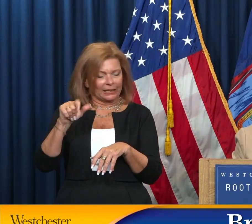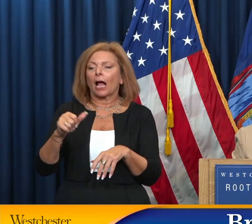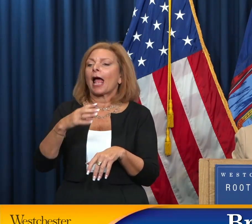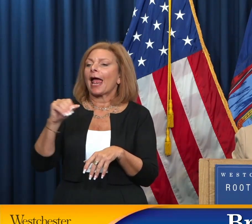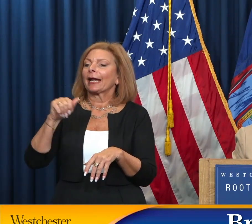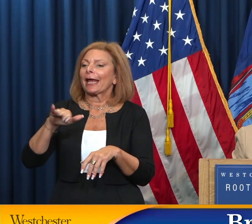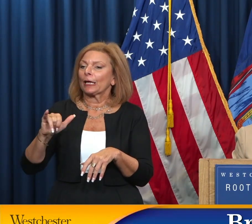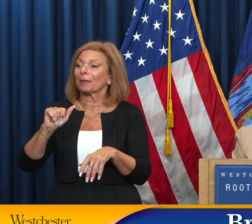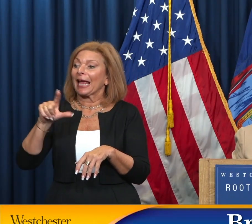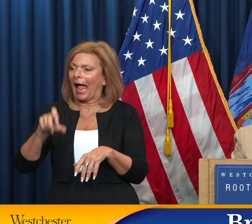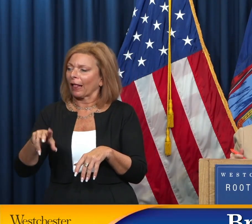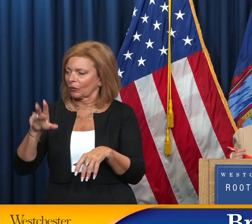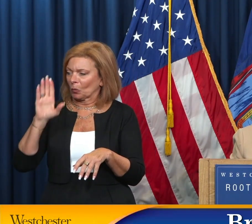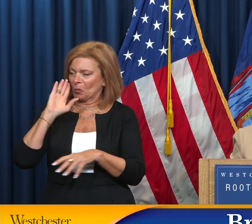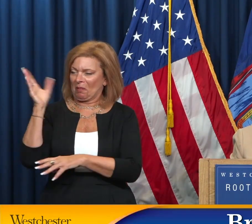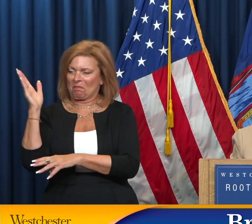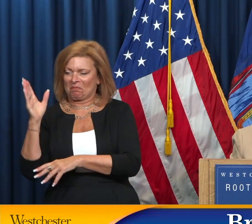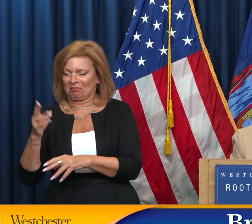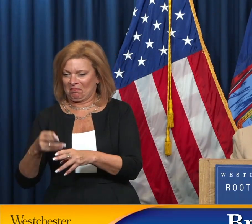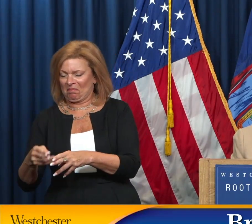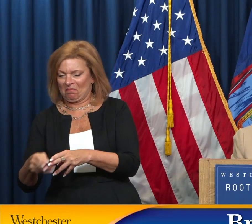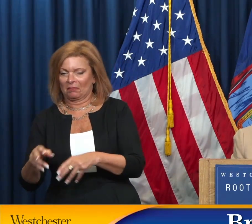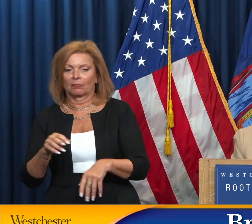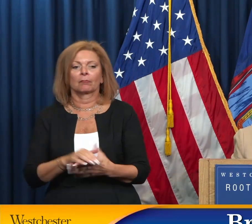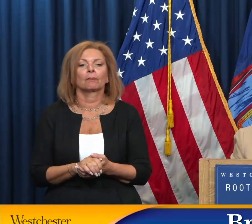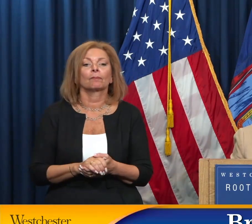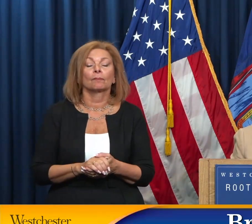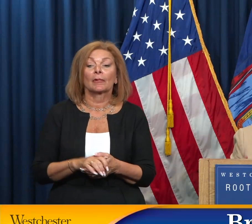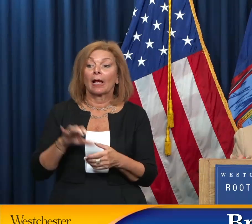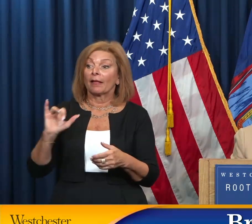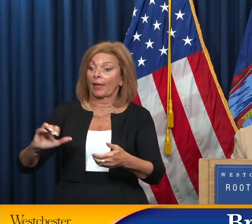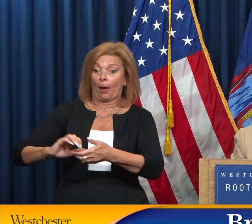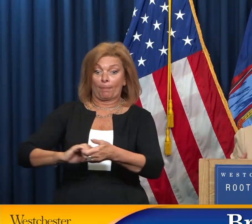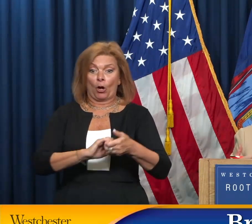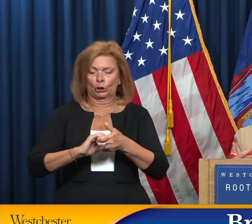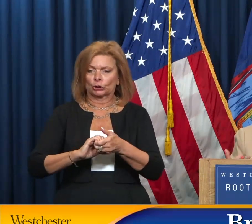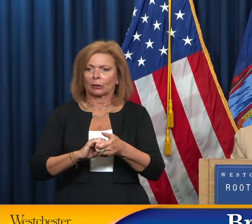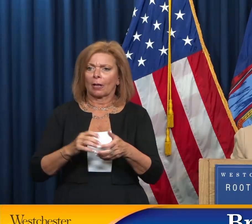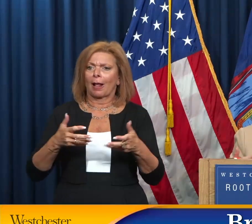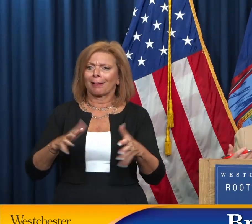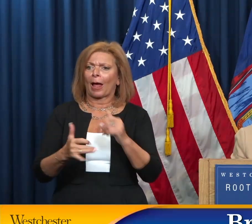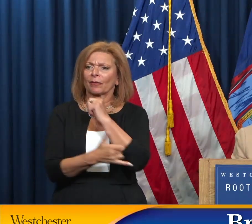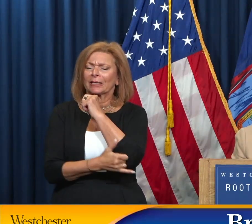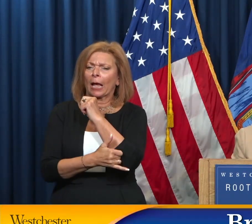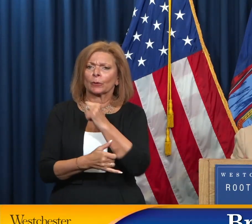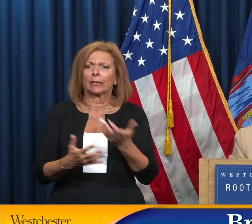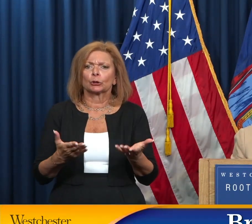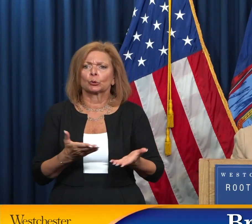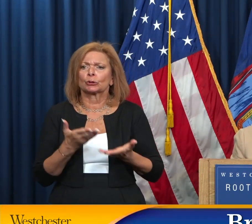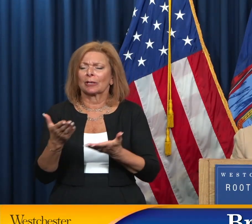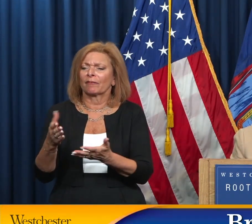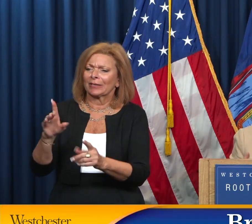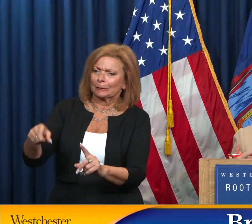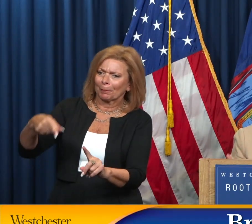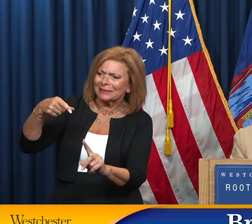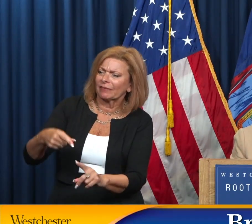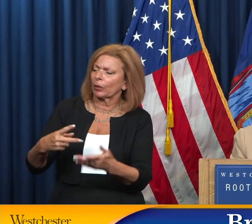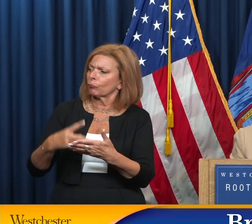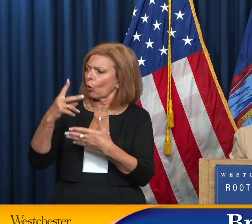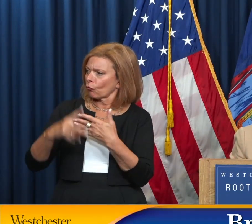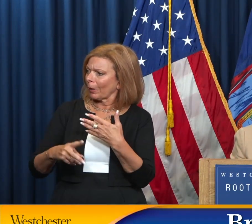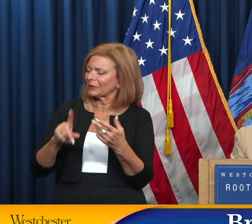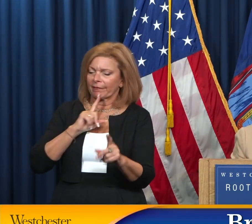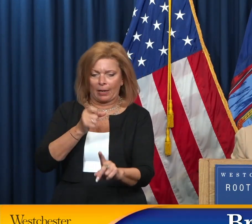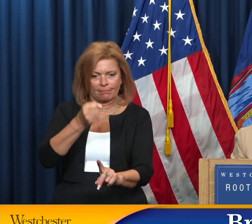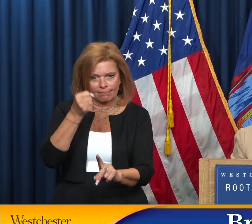bit. And this public private partnership has really enabled the county to deliver specific programs that are impactful